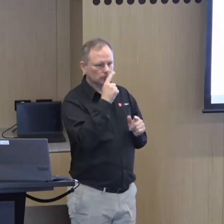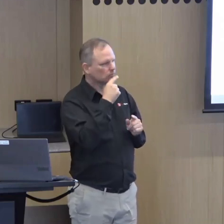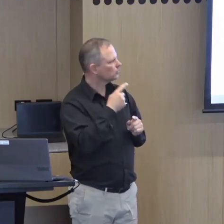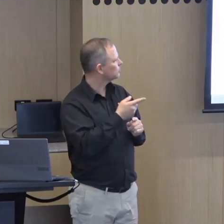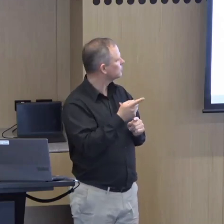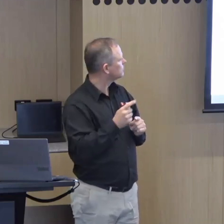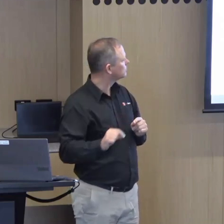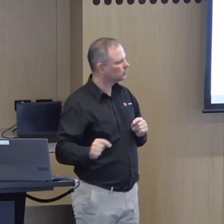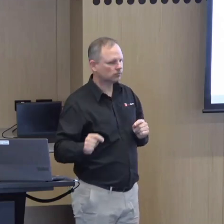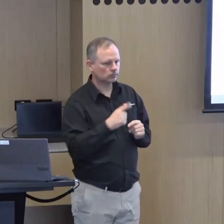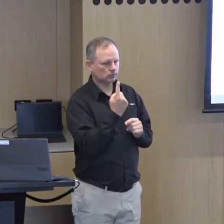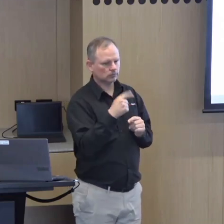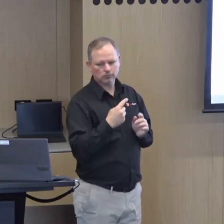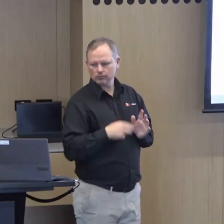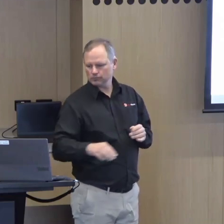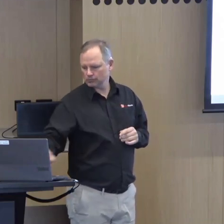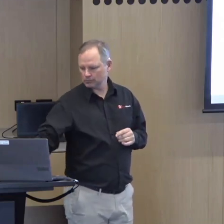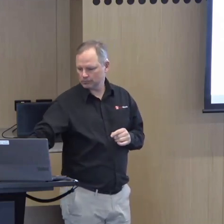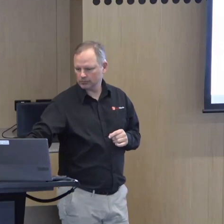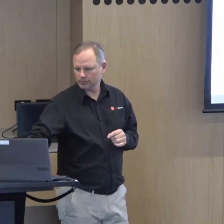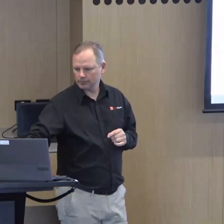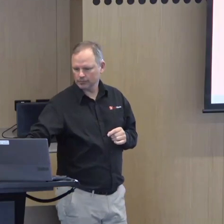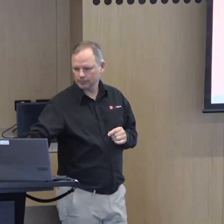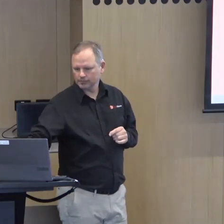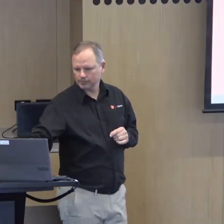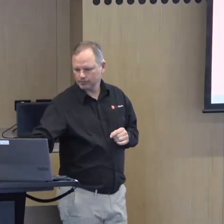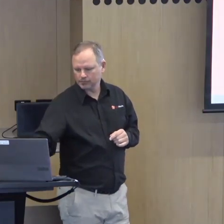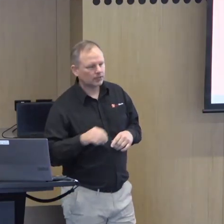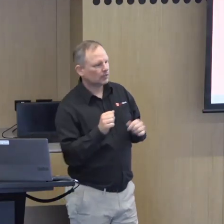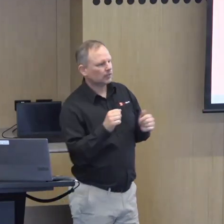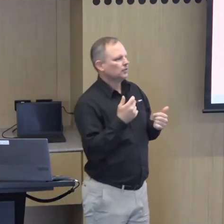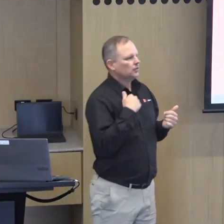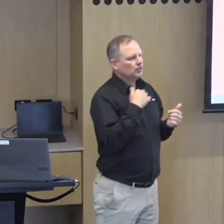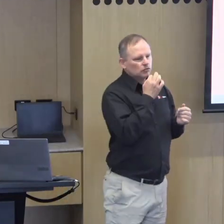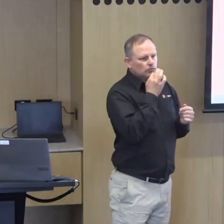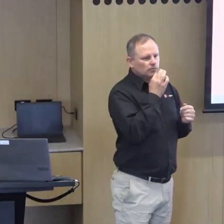We estimate they have 1.1 million people affected by hearing loss in Australia.